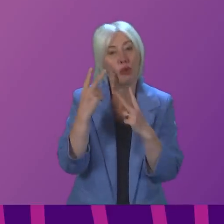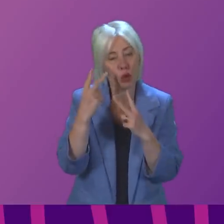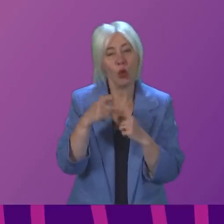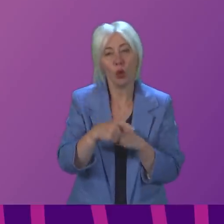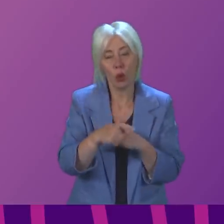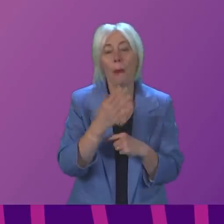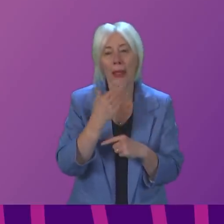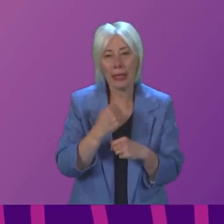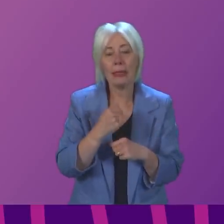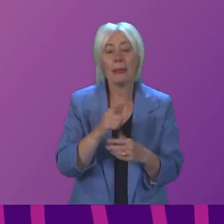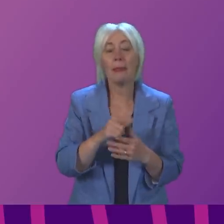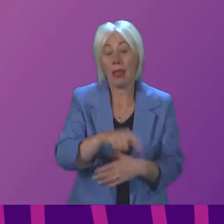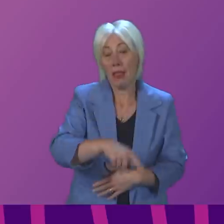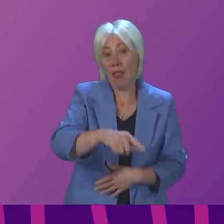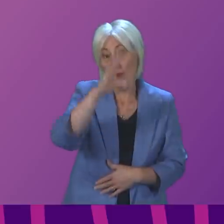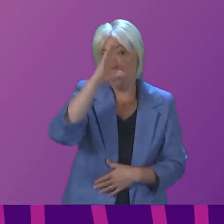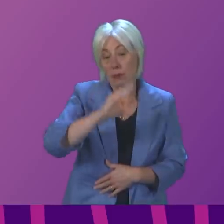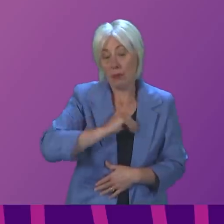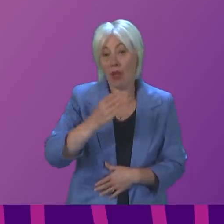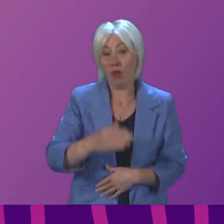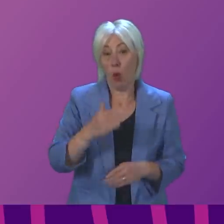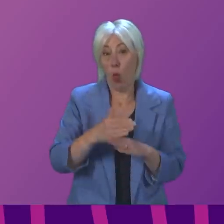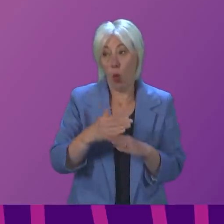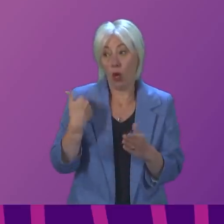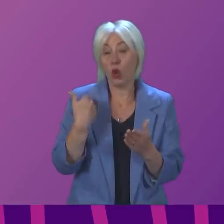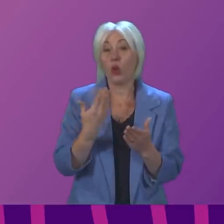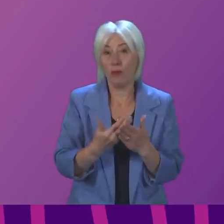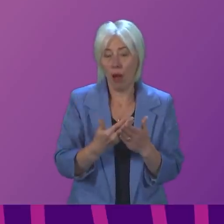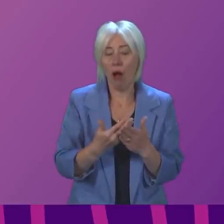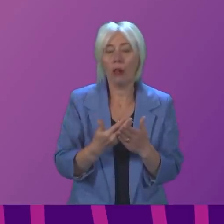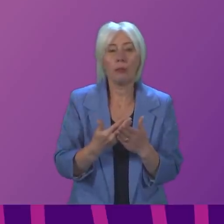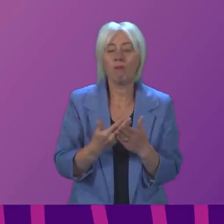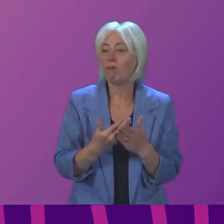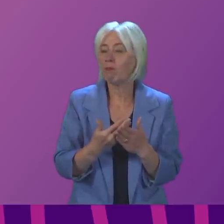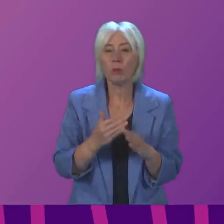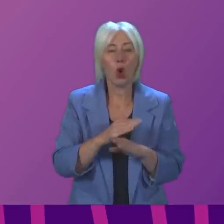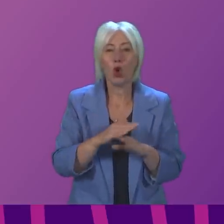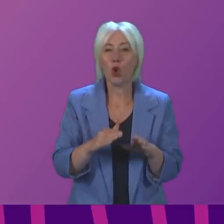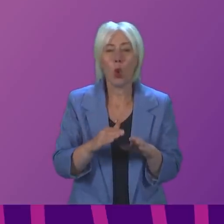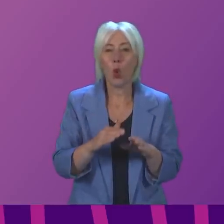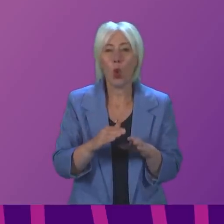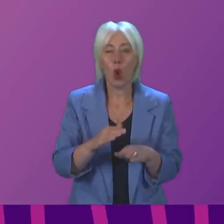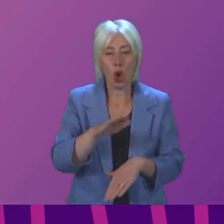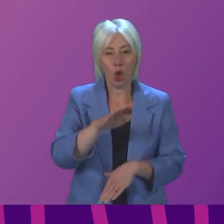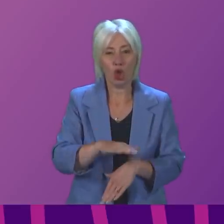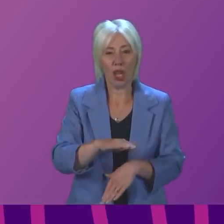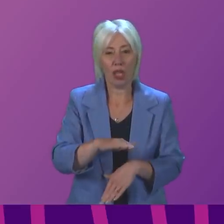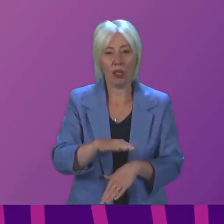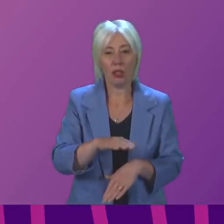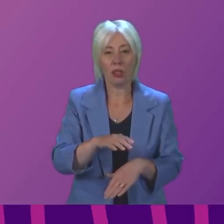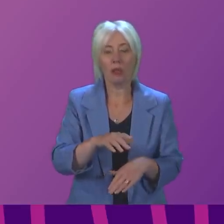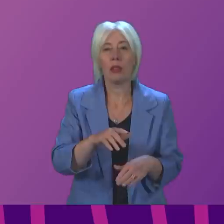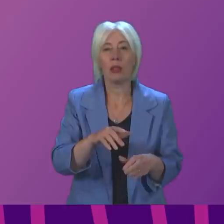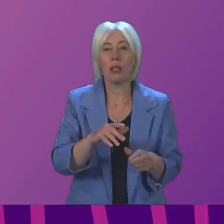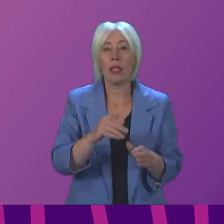have advised me that based on the work they've done so far, there is no child with Aspergillis who had that